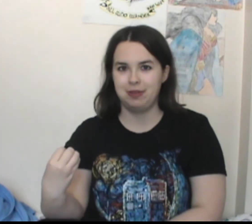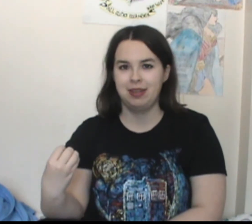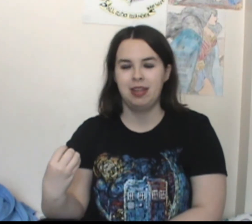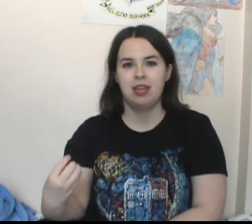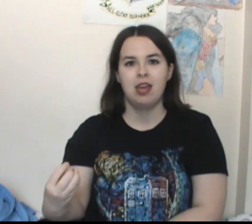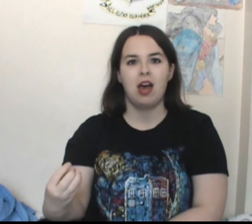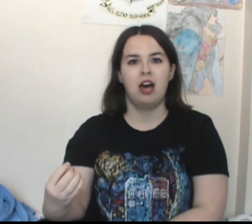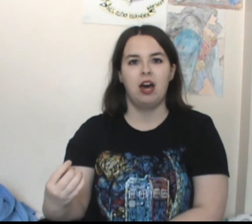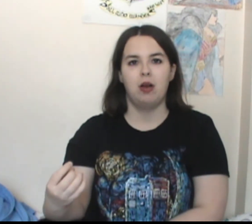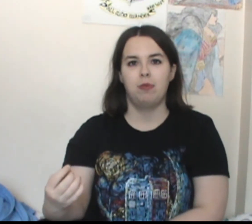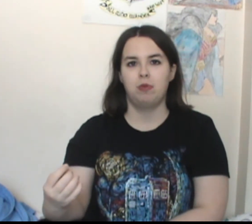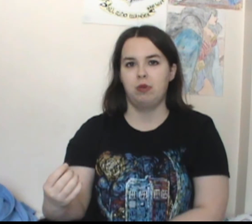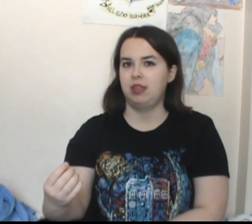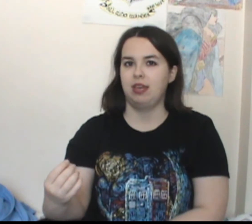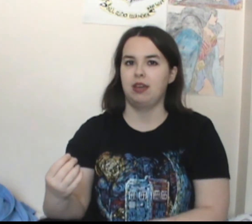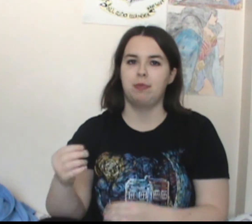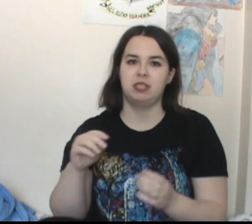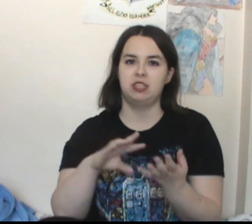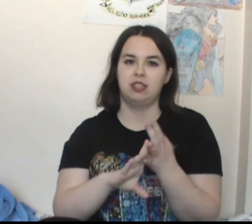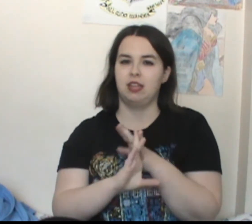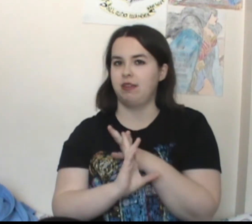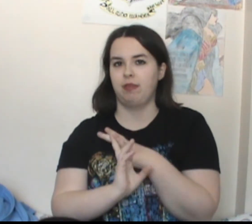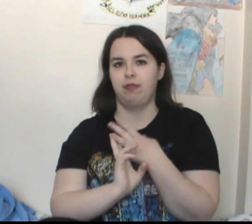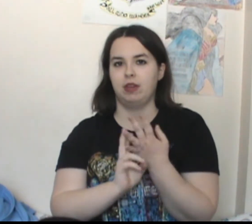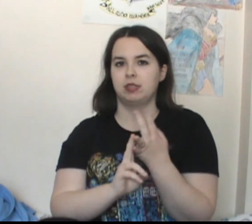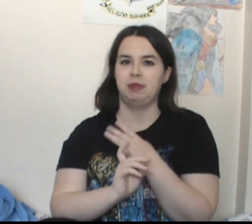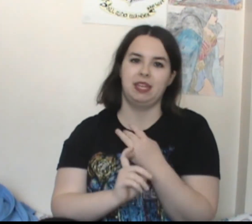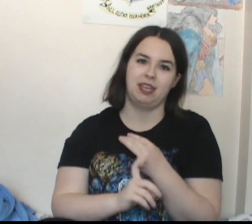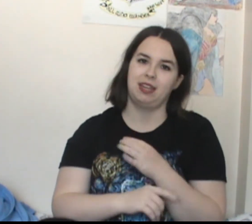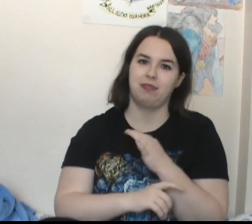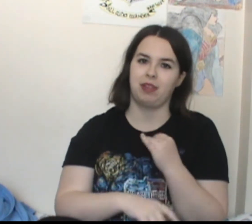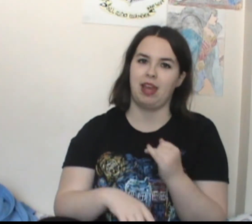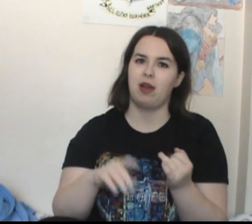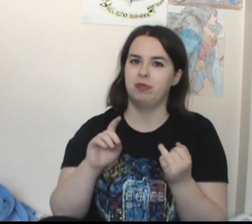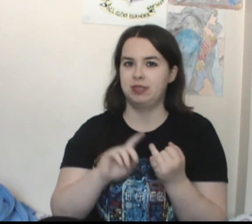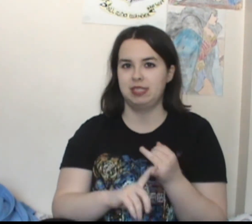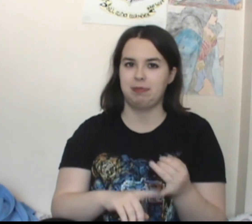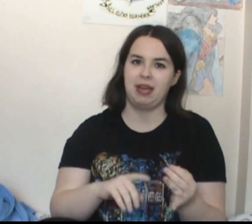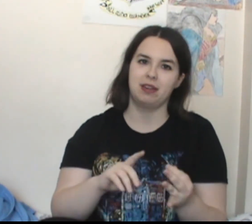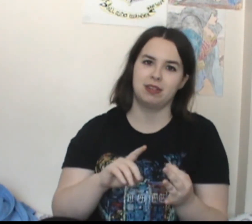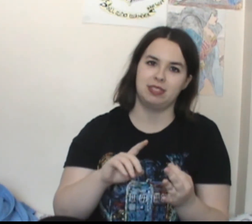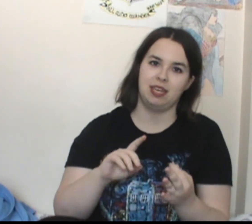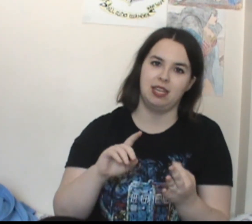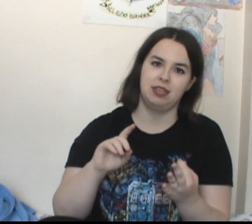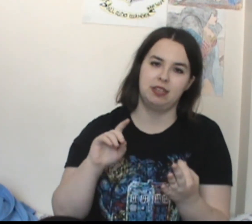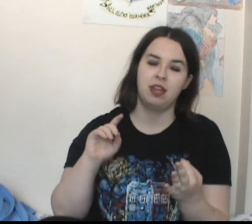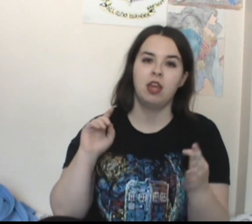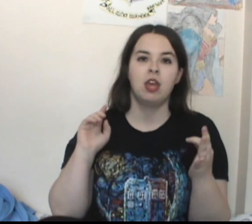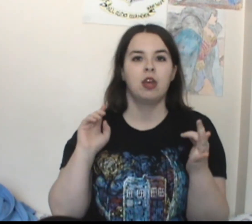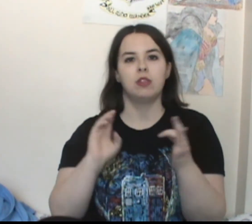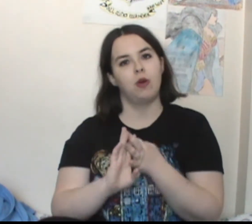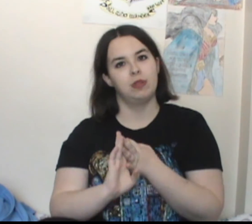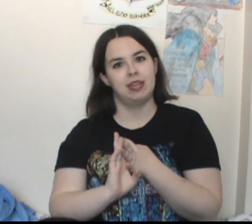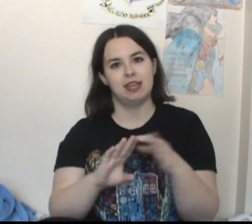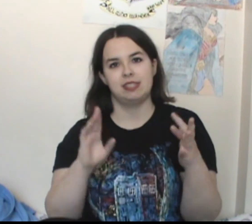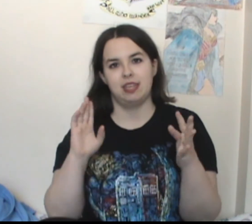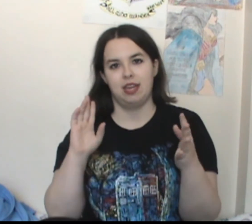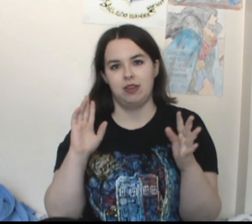Um, with like a bunch of the different fears being like of clowns and spiders and loneliness and